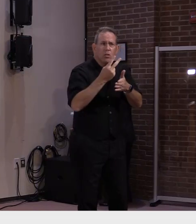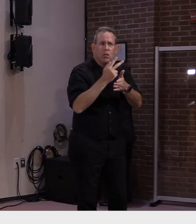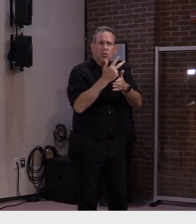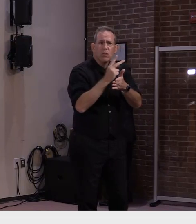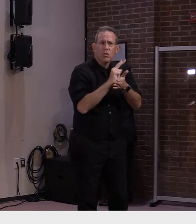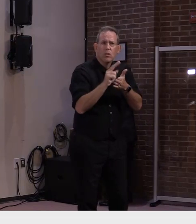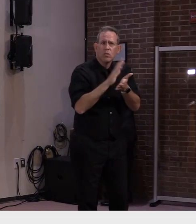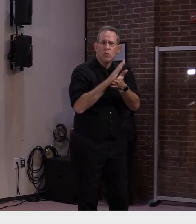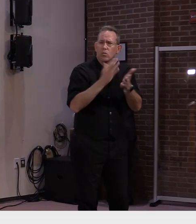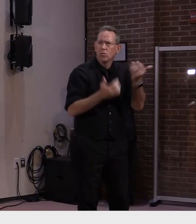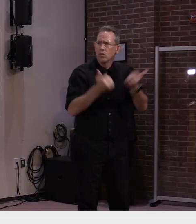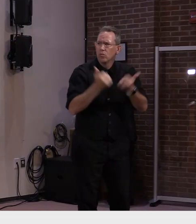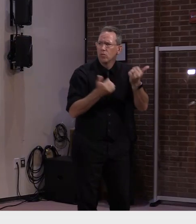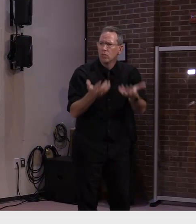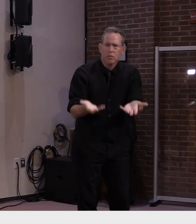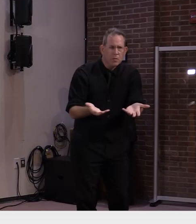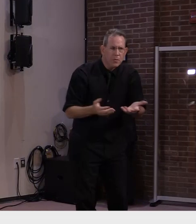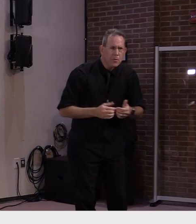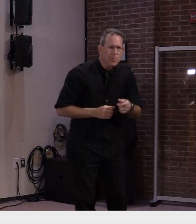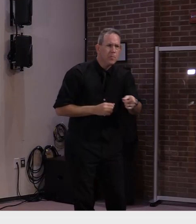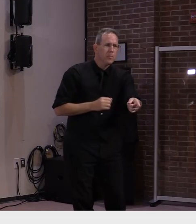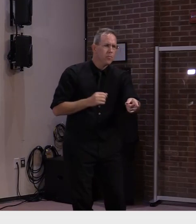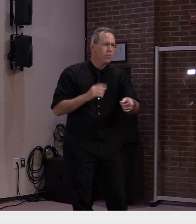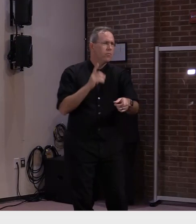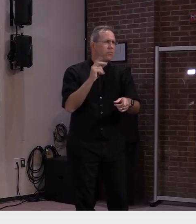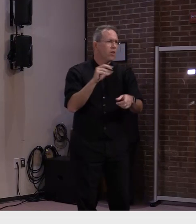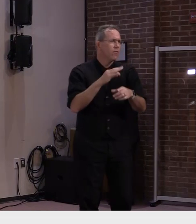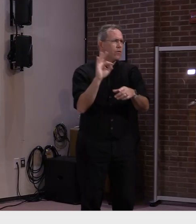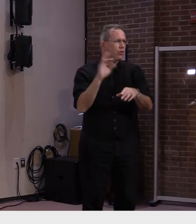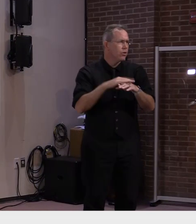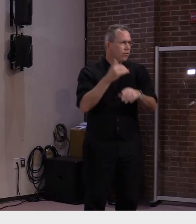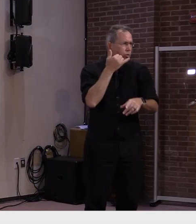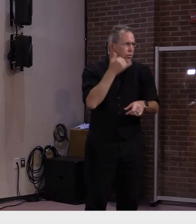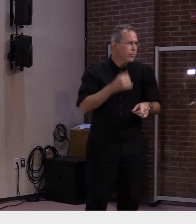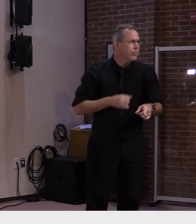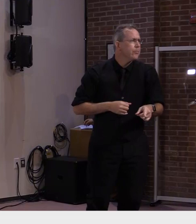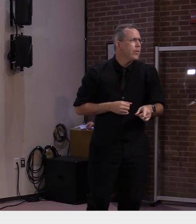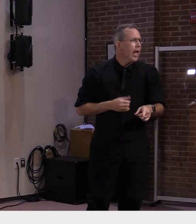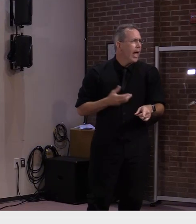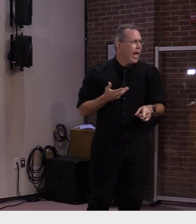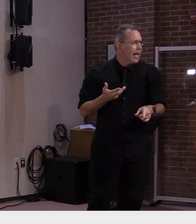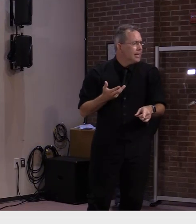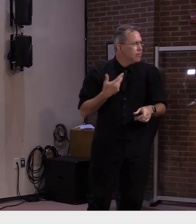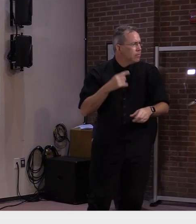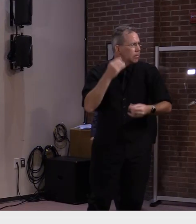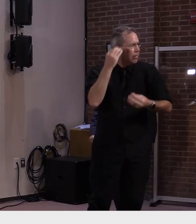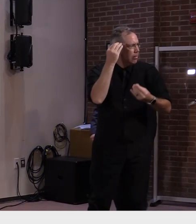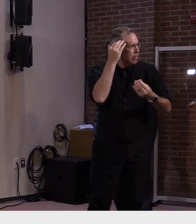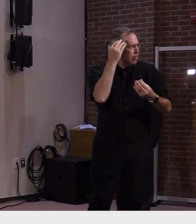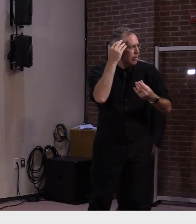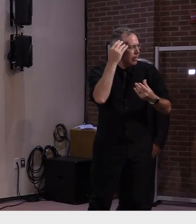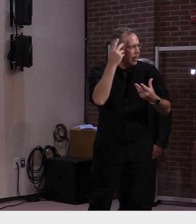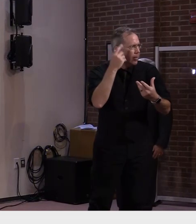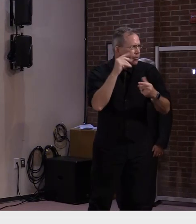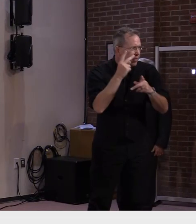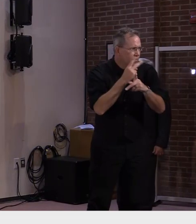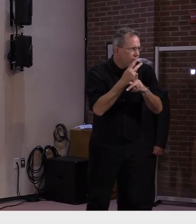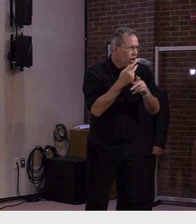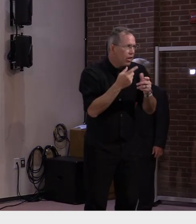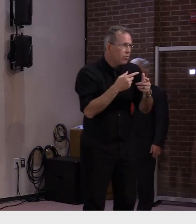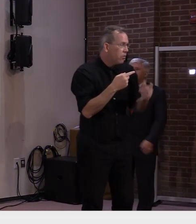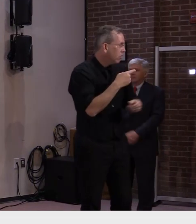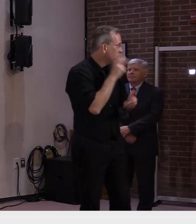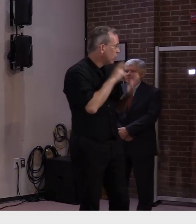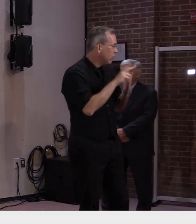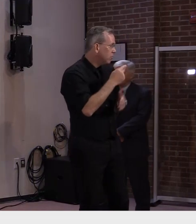Well, we're working on it now. So perhaps Secretary Smith could give more on the detail, but we fully expect it to have it deployed at the start of school.